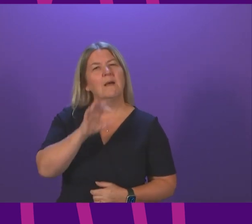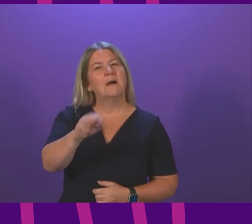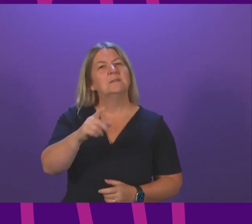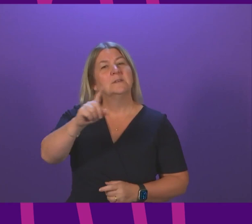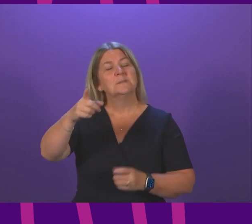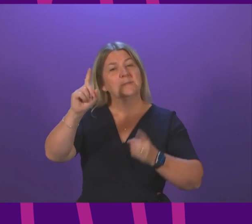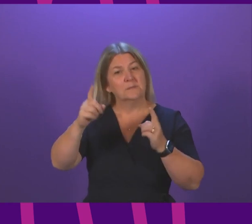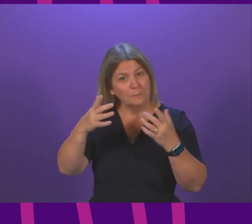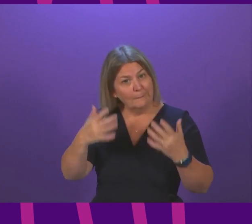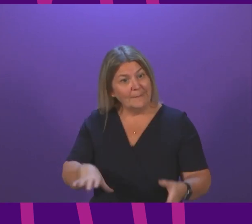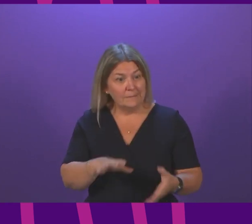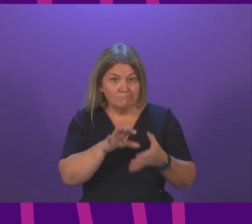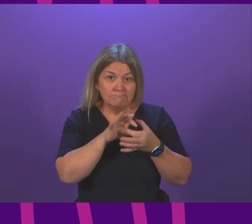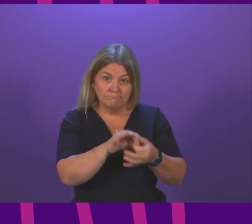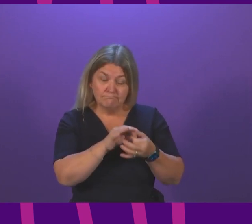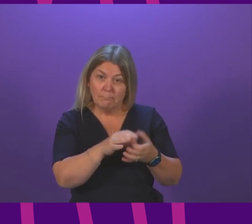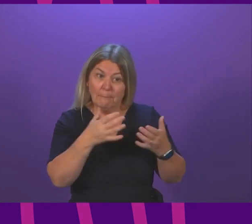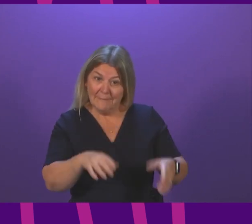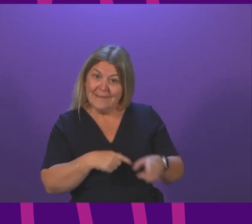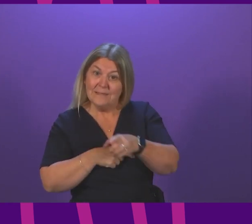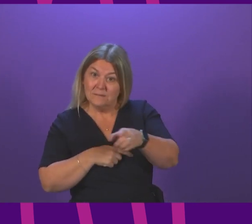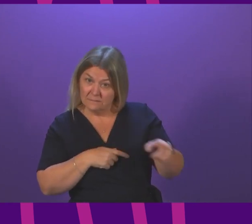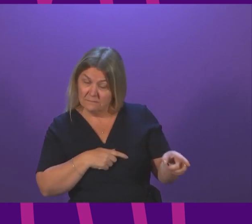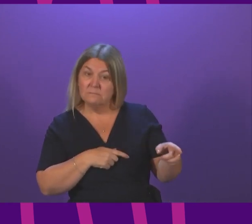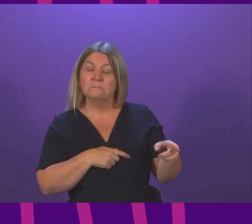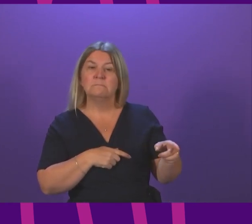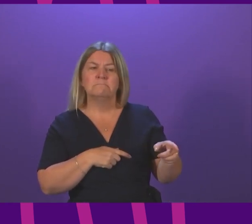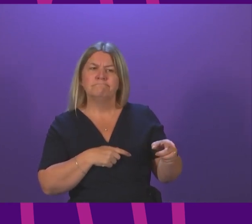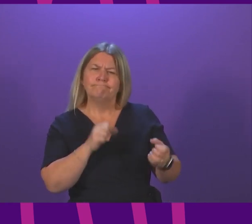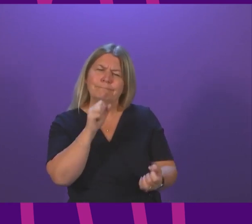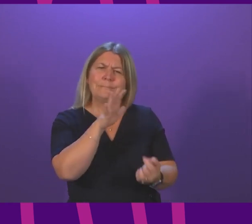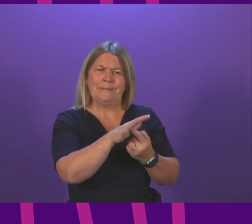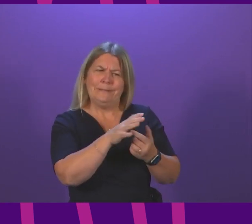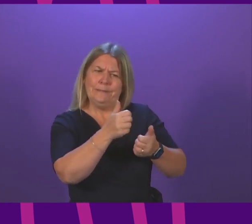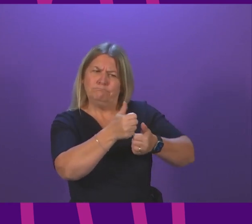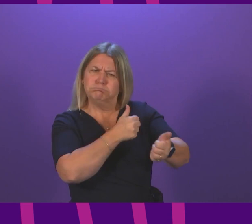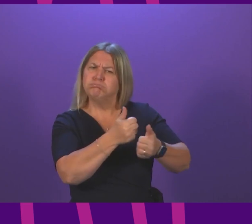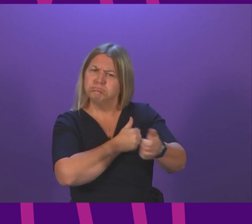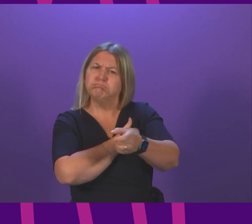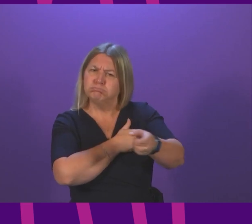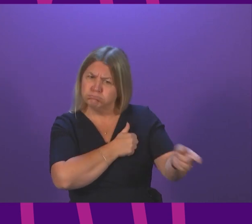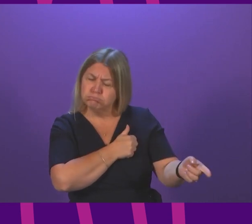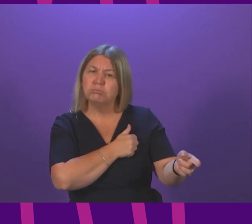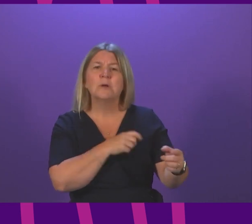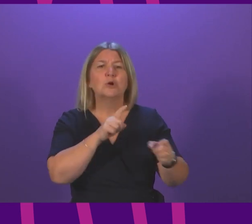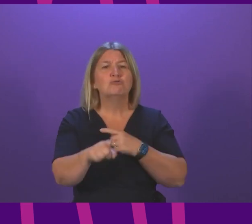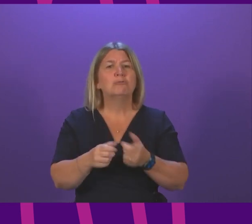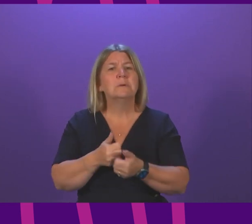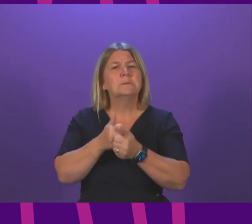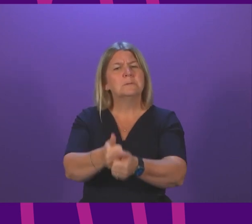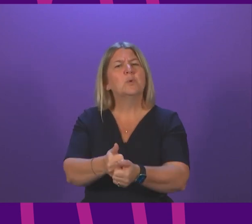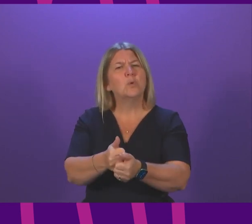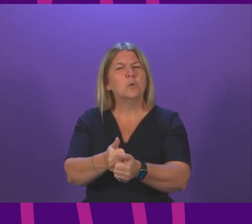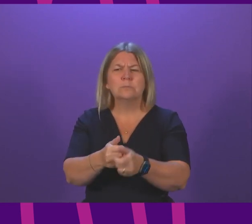Scottish government has had and plans it has made with key Scottish industries to support vulnerable households this